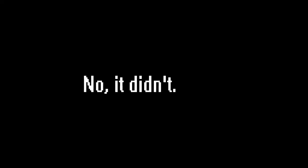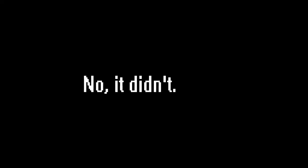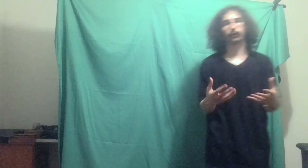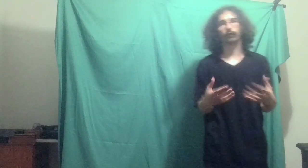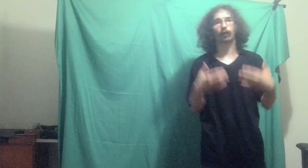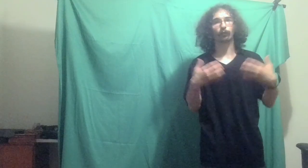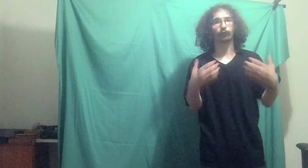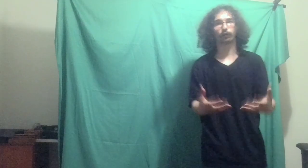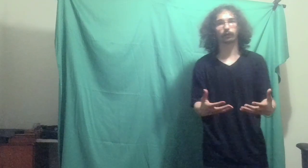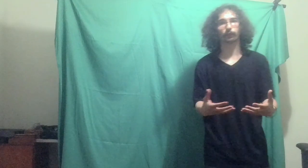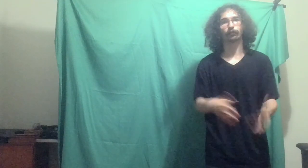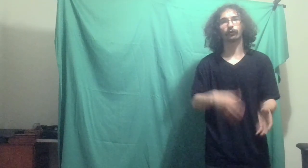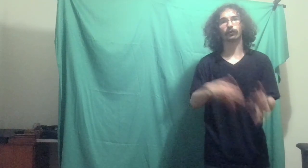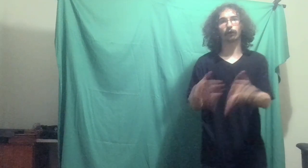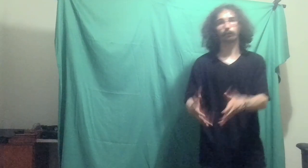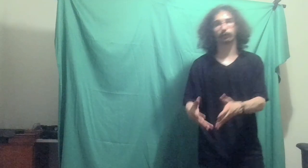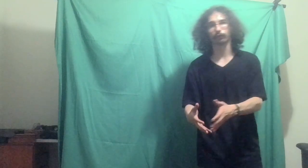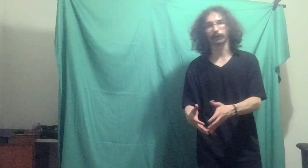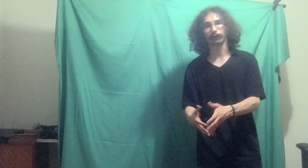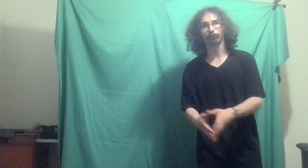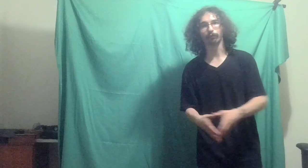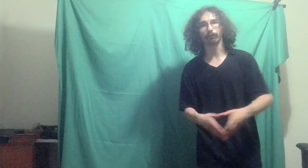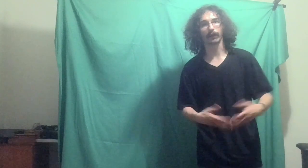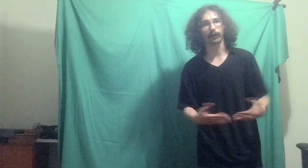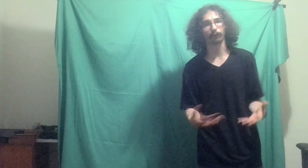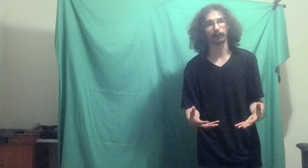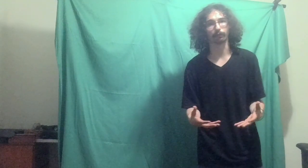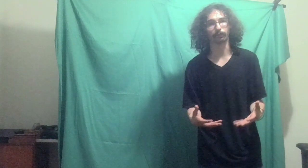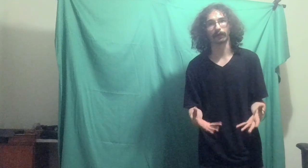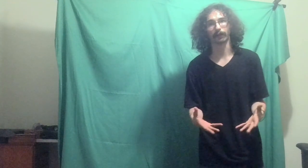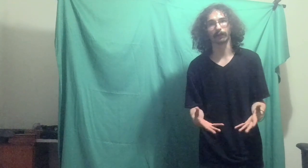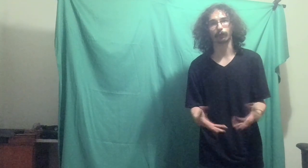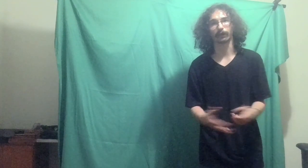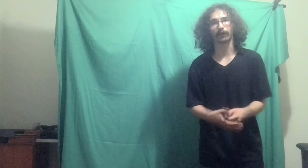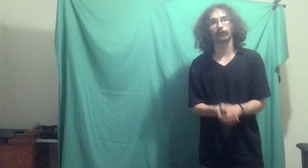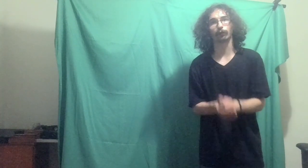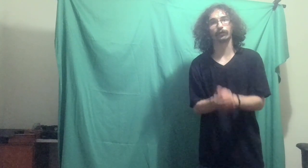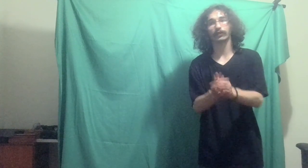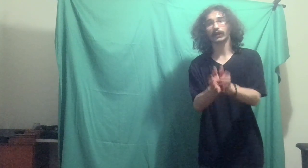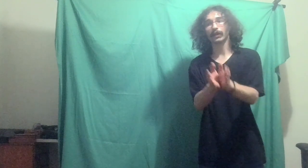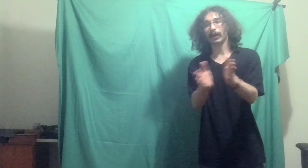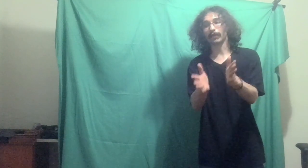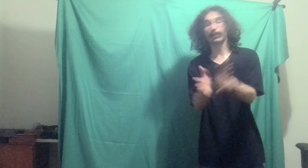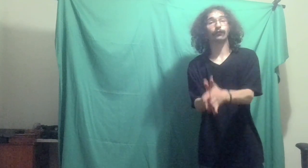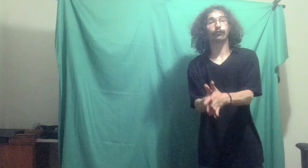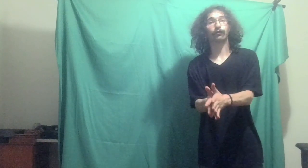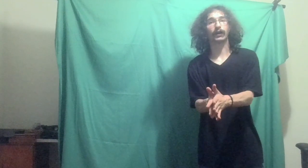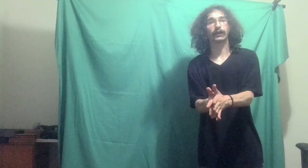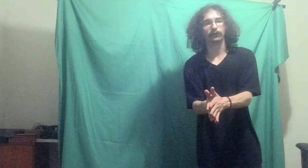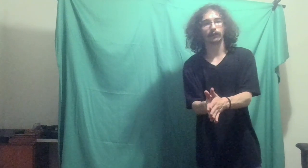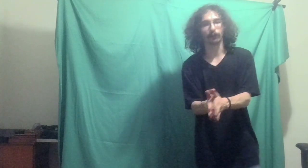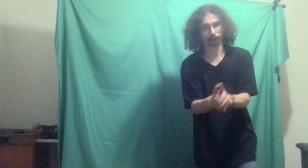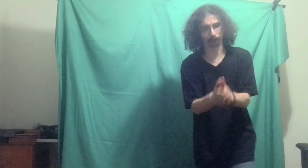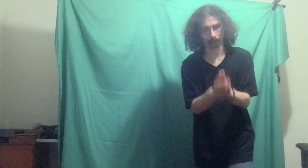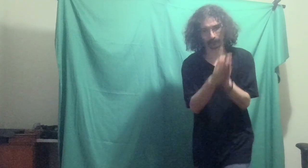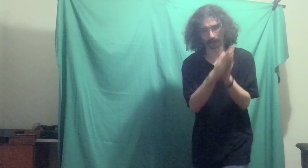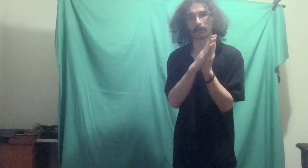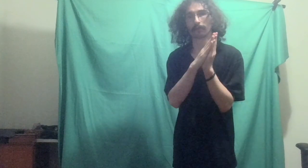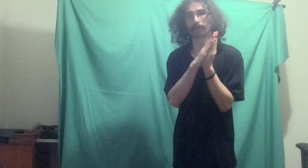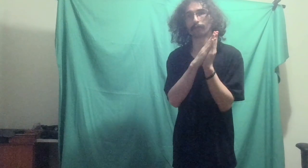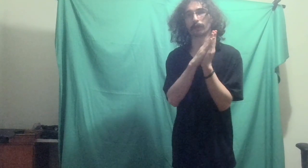I record on my phone, upload to my laptop, an alien to my laptop, which then fried. And so then, for a little